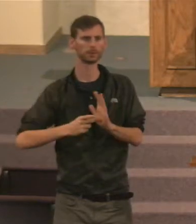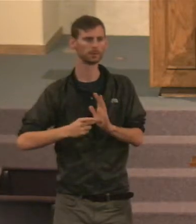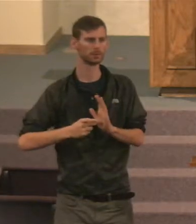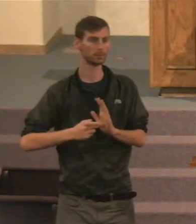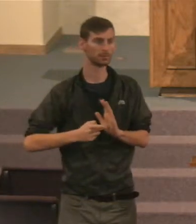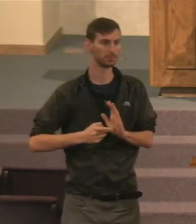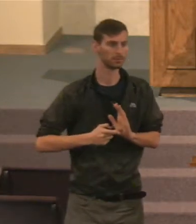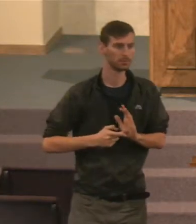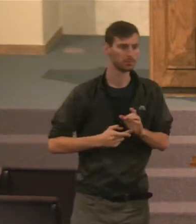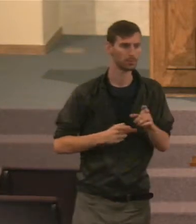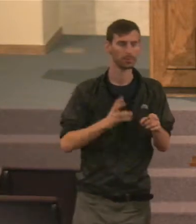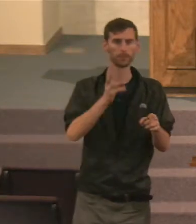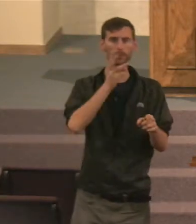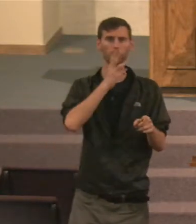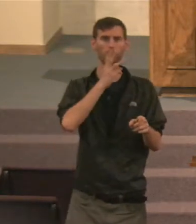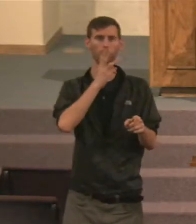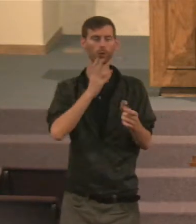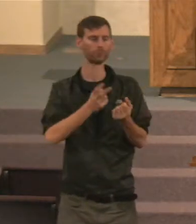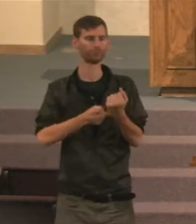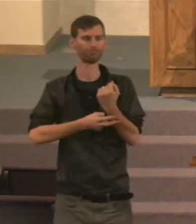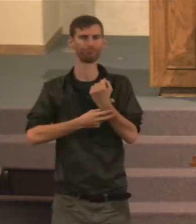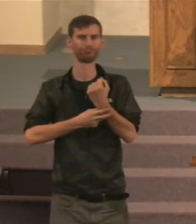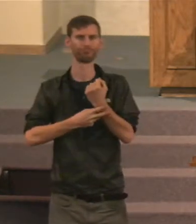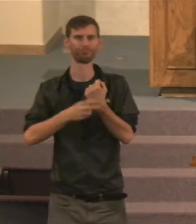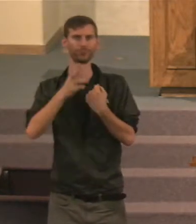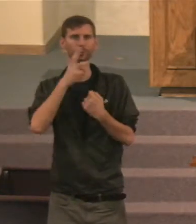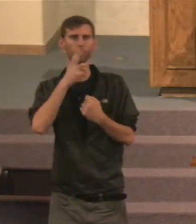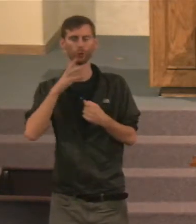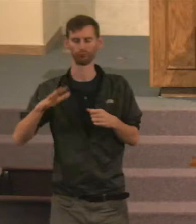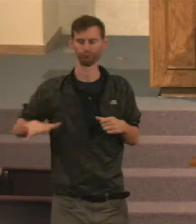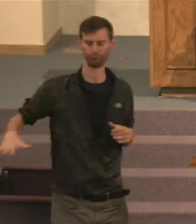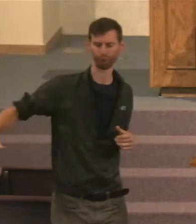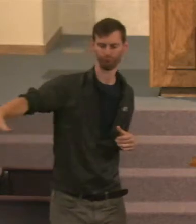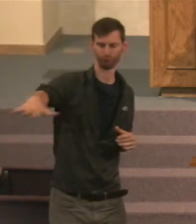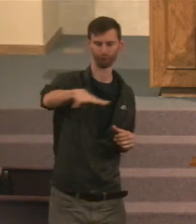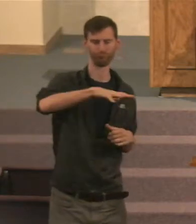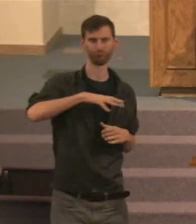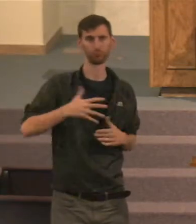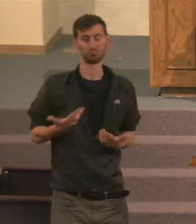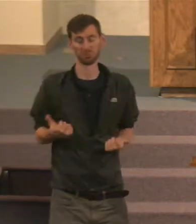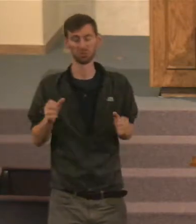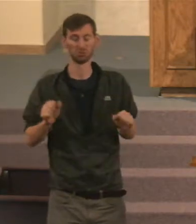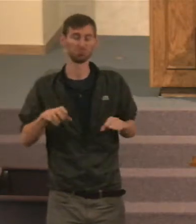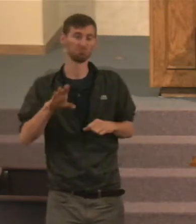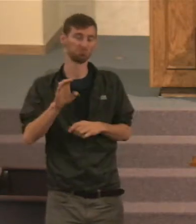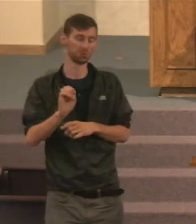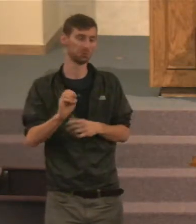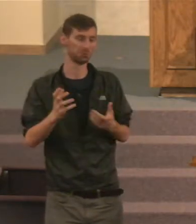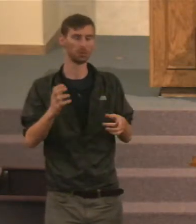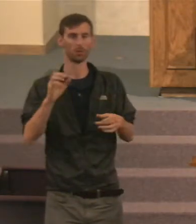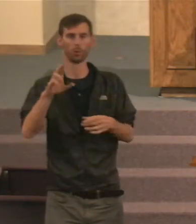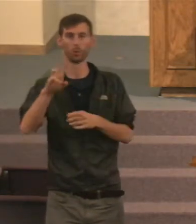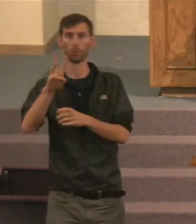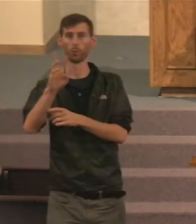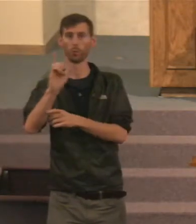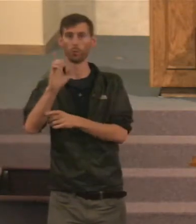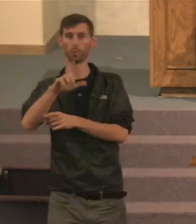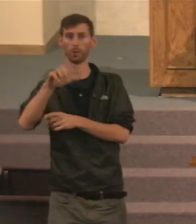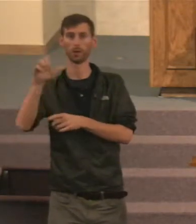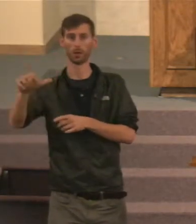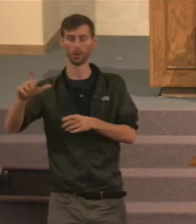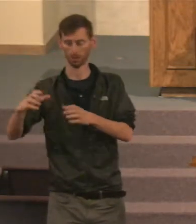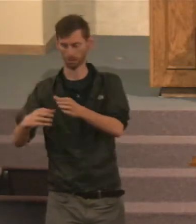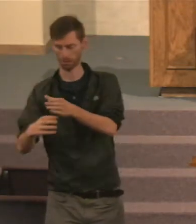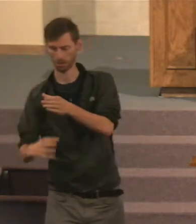Where Where the water is stored. Or it could be a well, Where it's coming up. But yeah, a